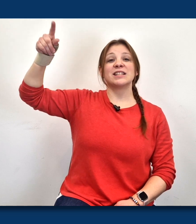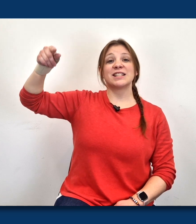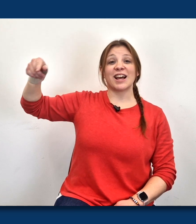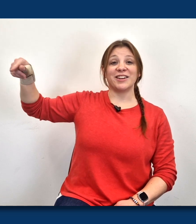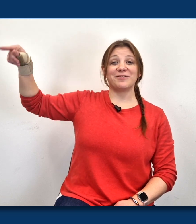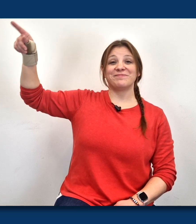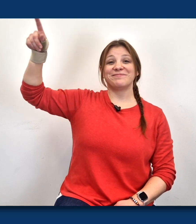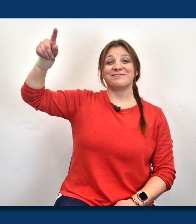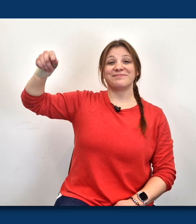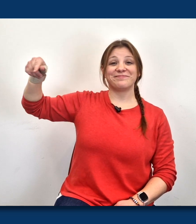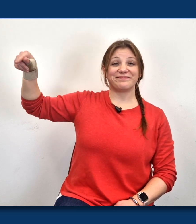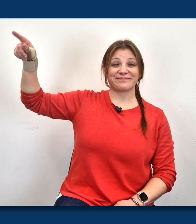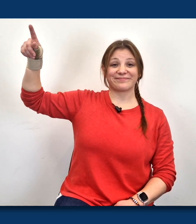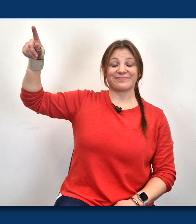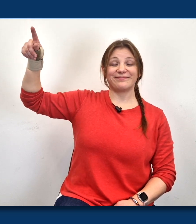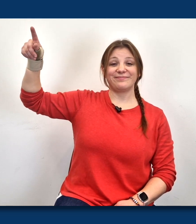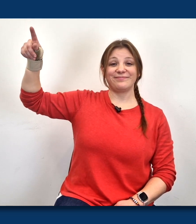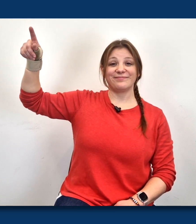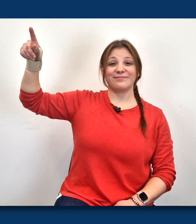Sun.